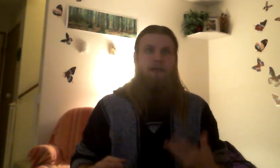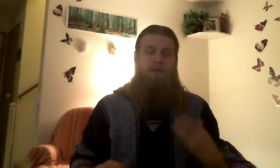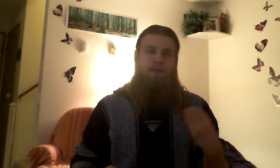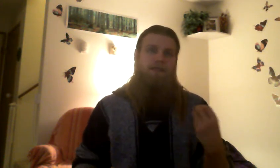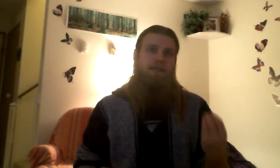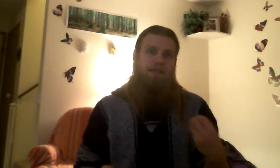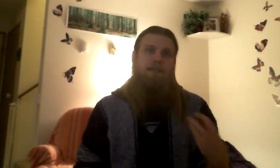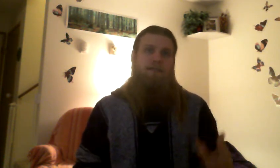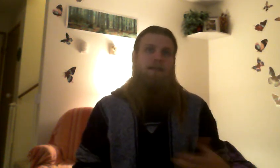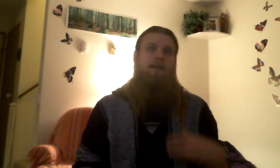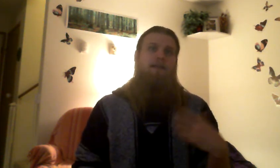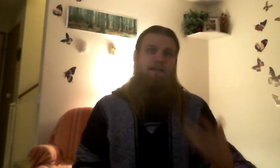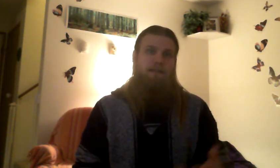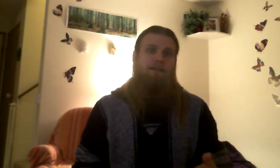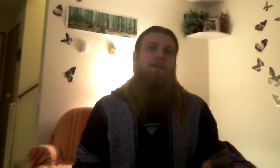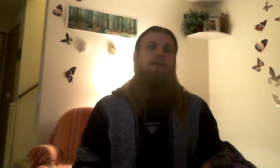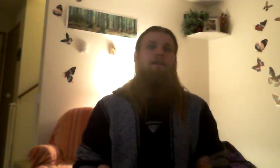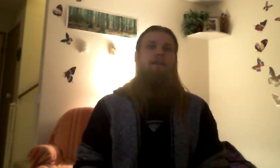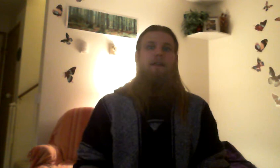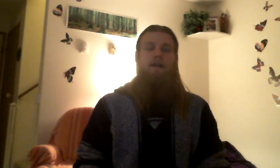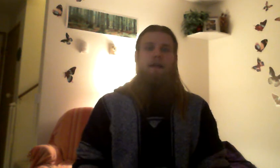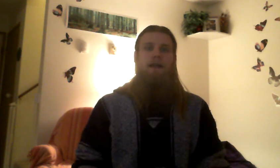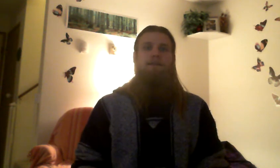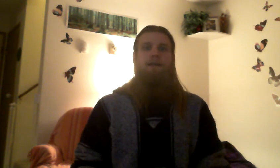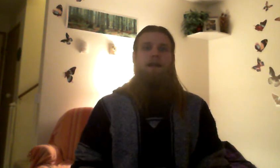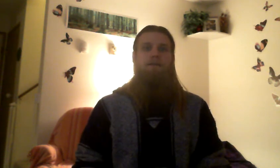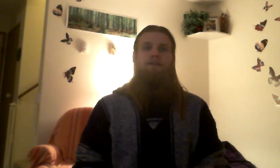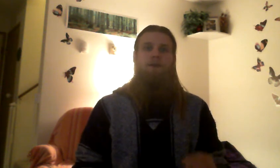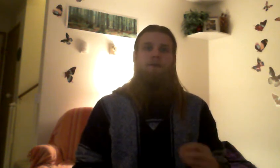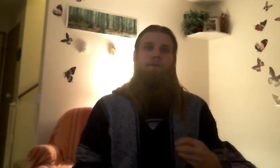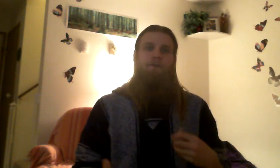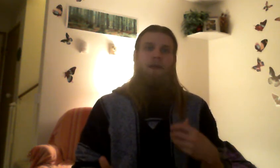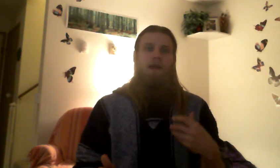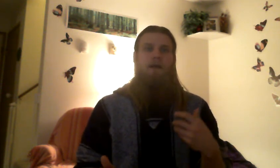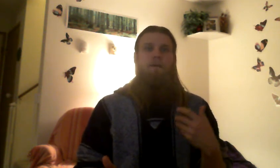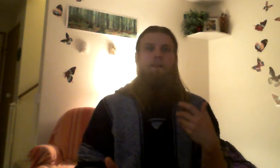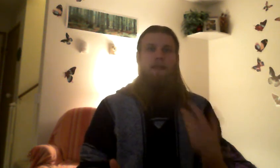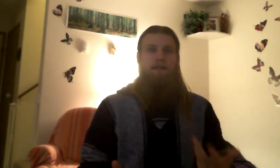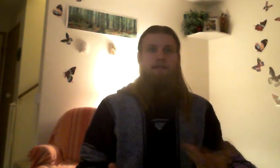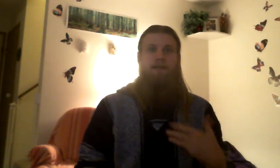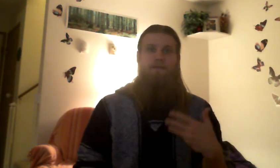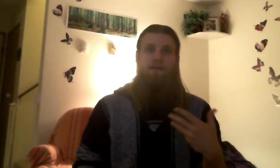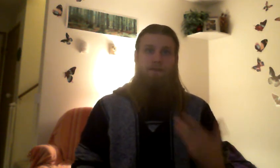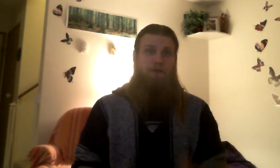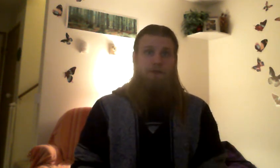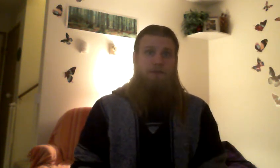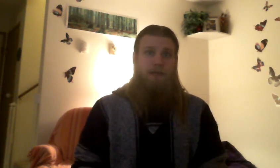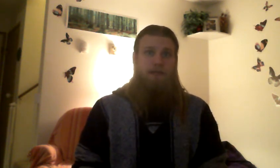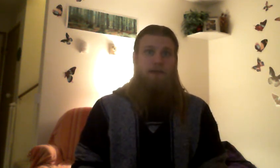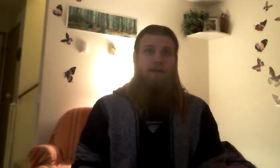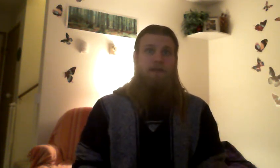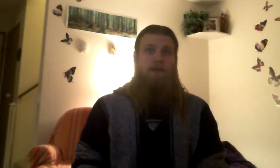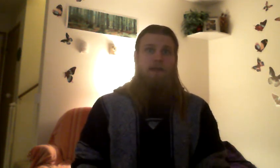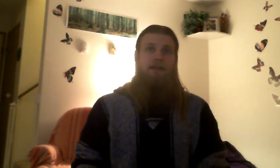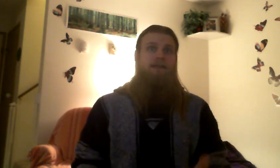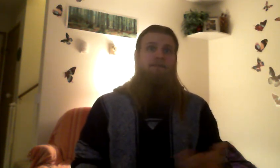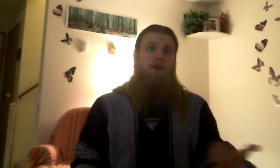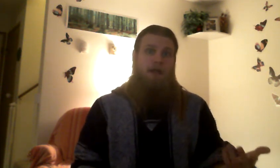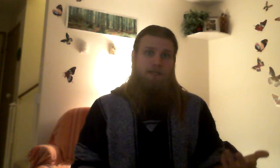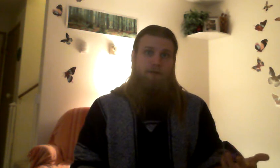deteriorating and deteriorating. And so, yes, if you do this regularly, it is impossible